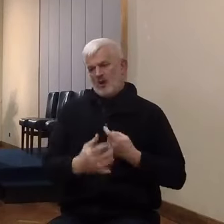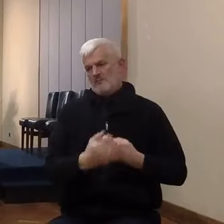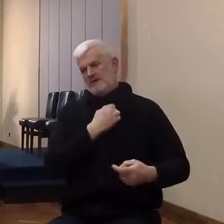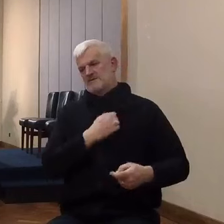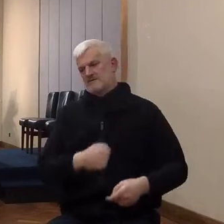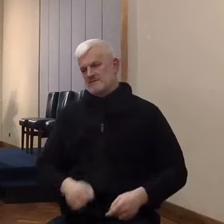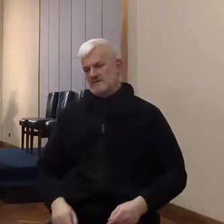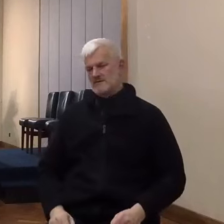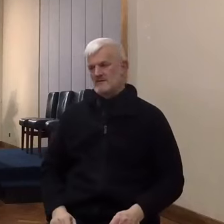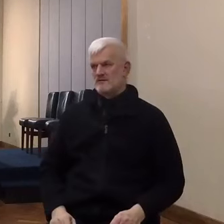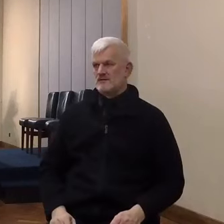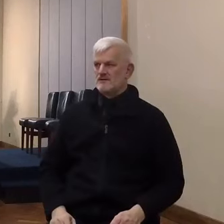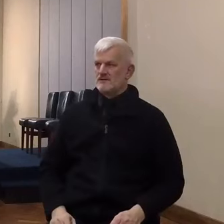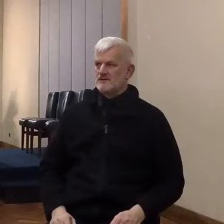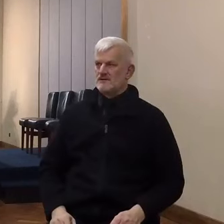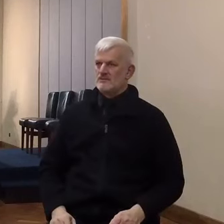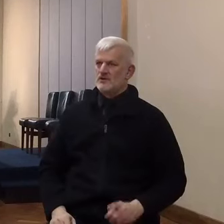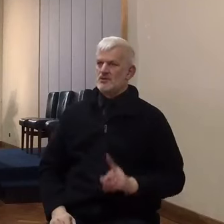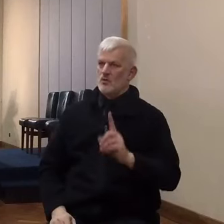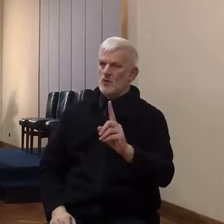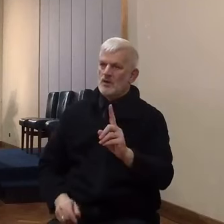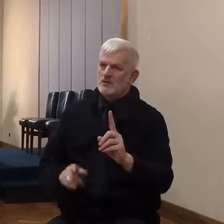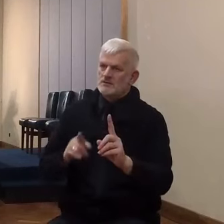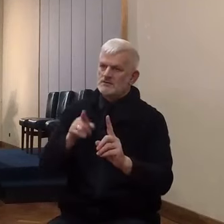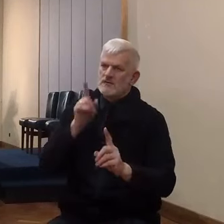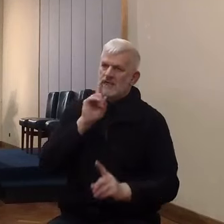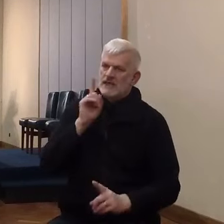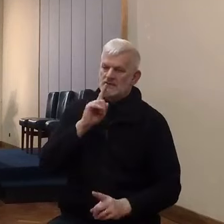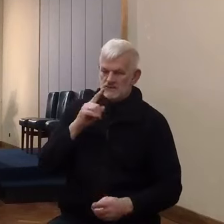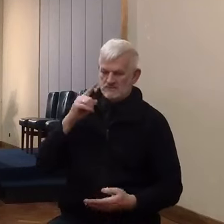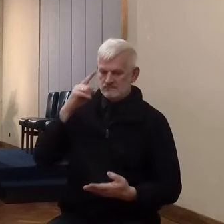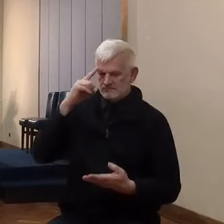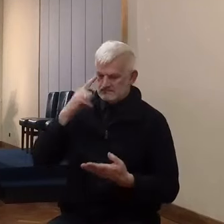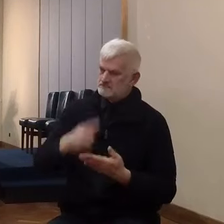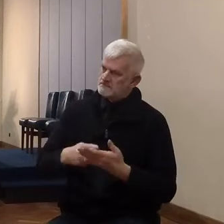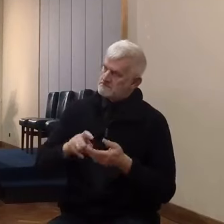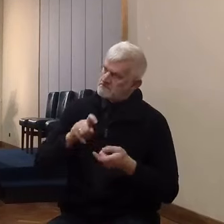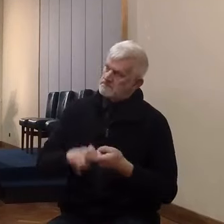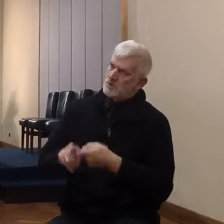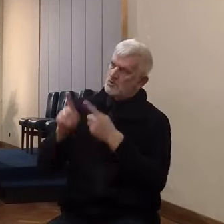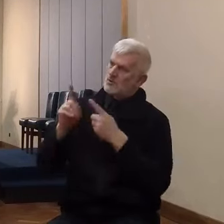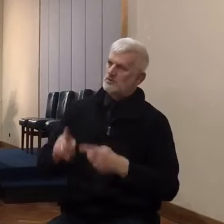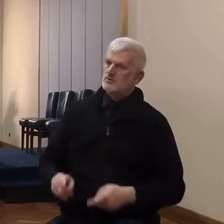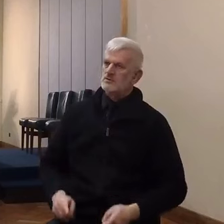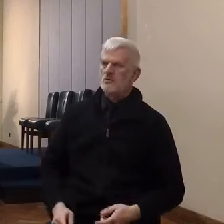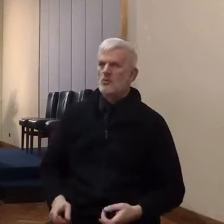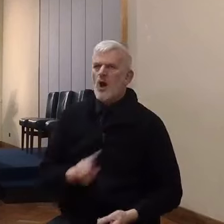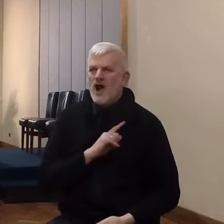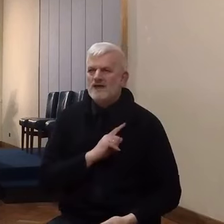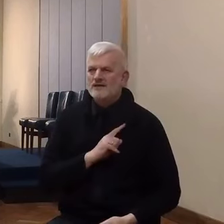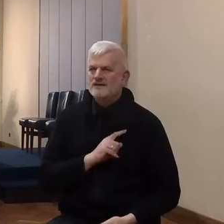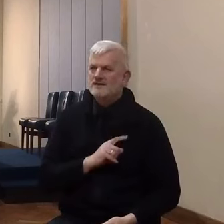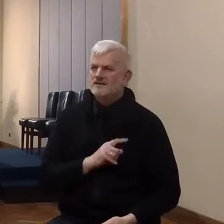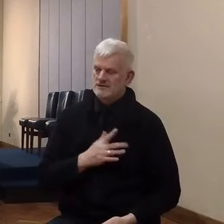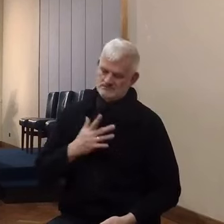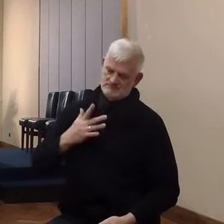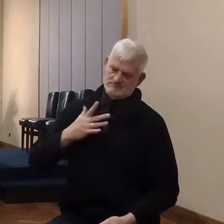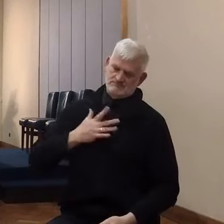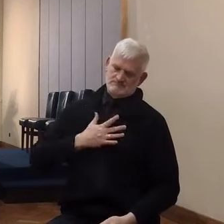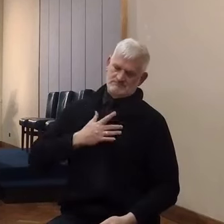draws the right conclusions. that's grace. That's the work of God alone.